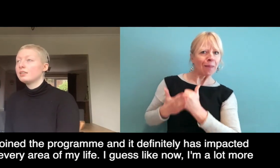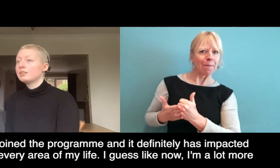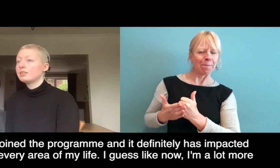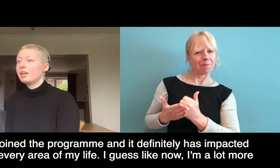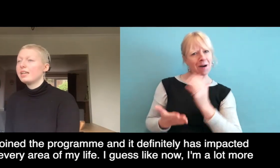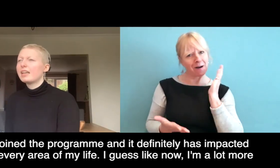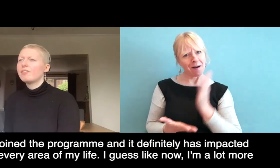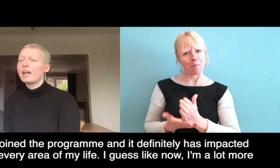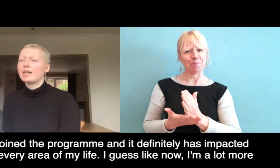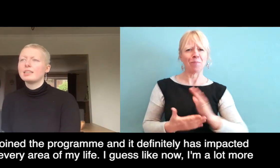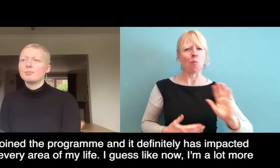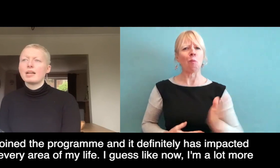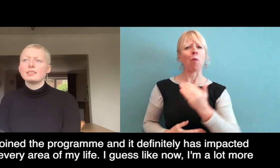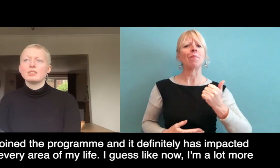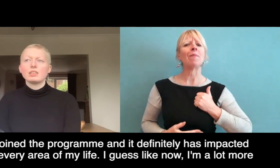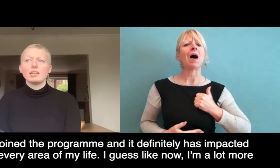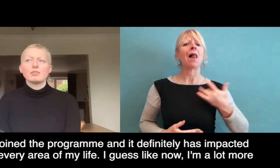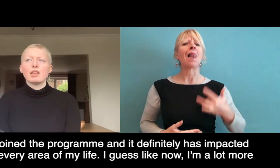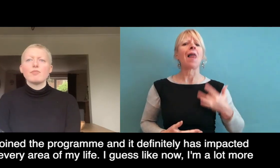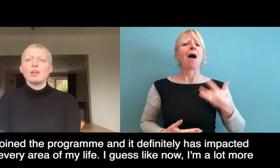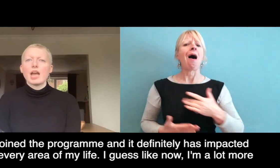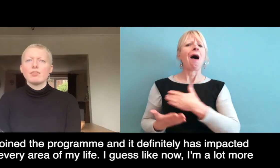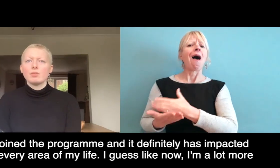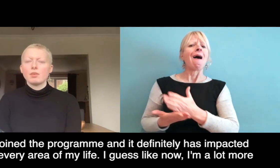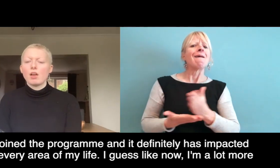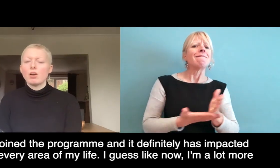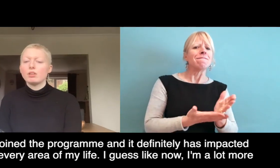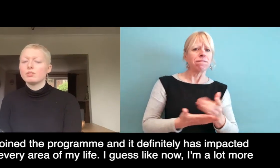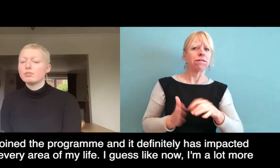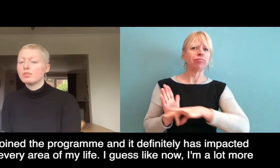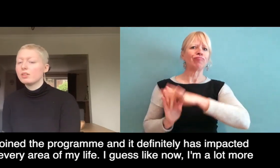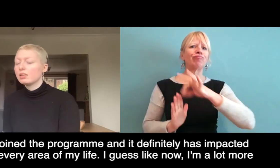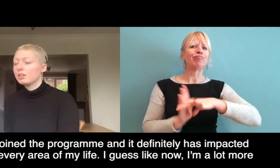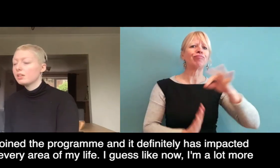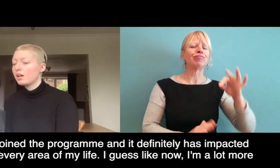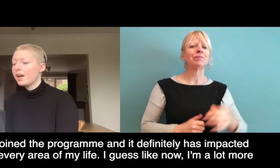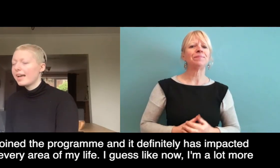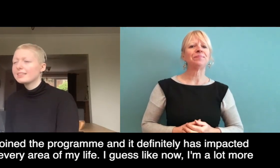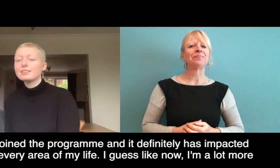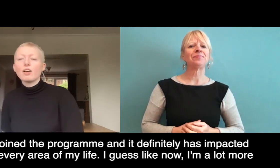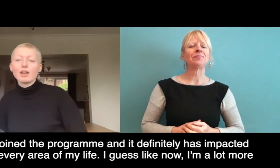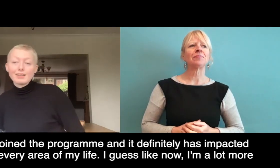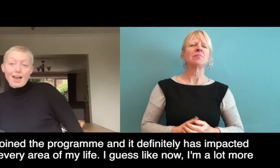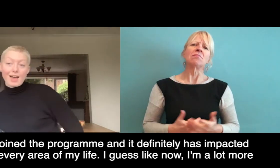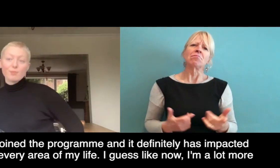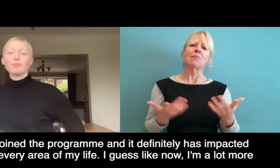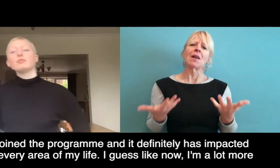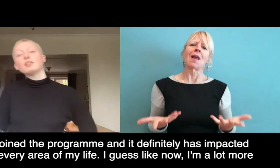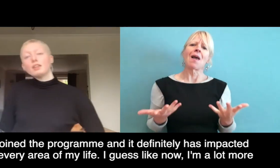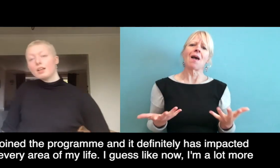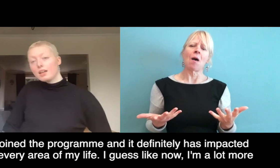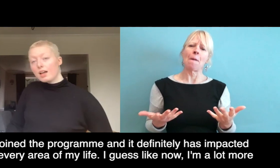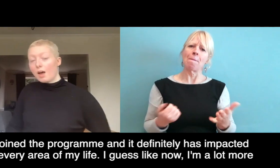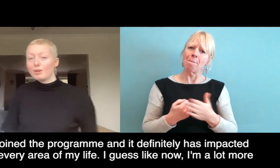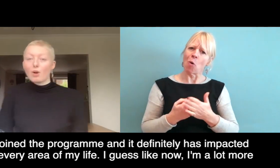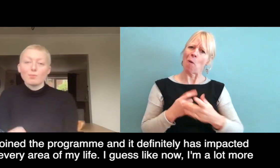it definitely has impacted on every area of my life. I guess, like now, I'm a lot more